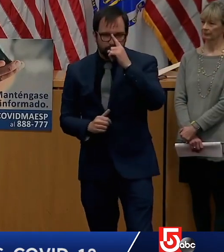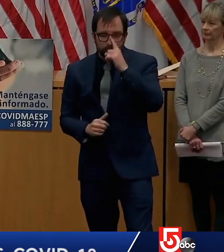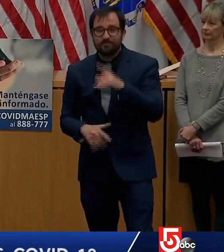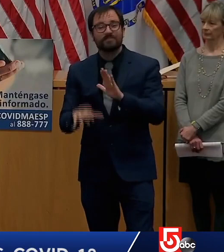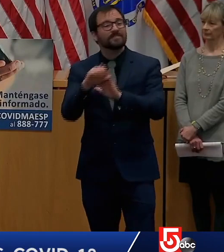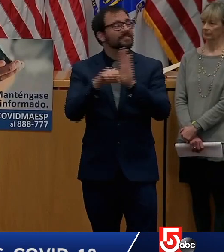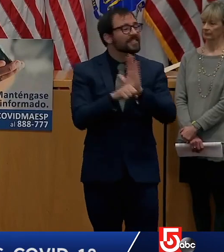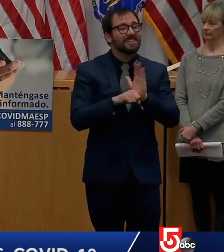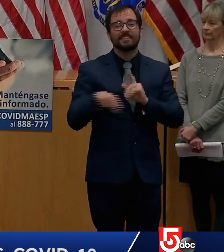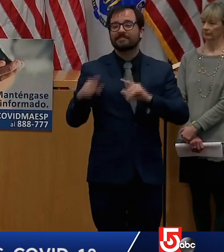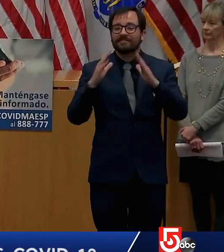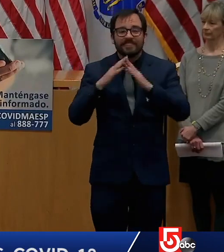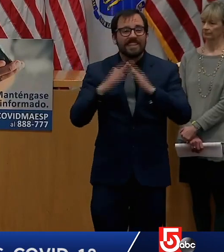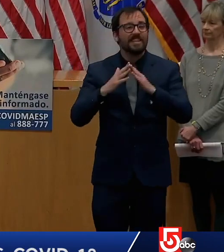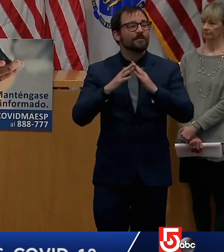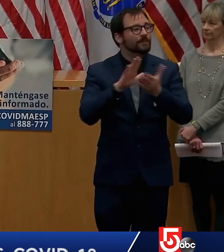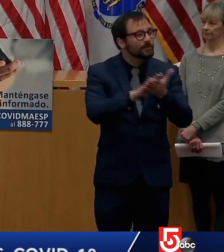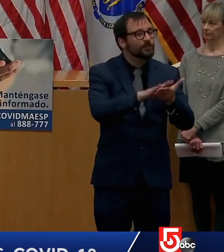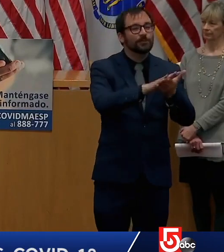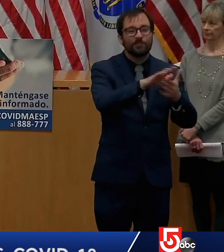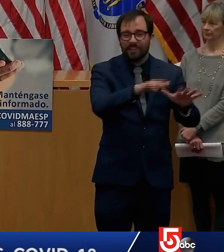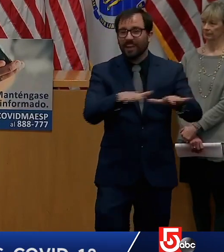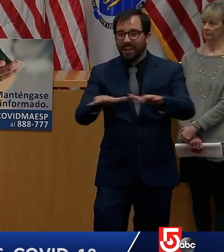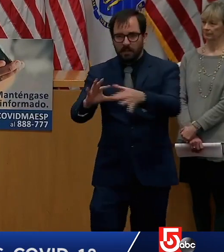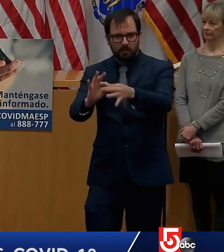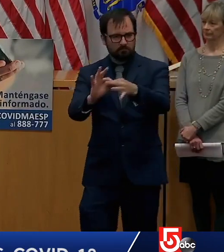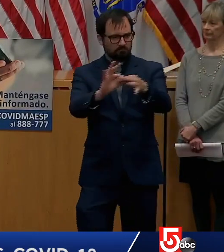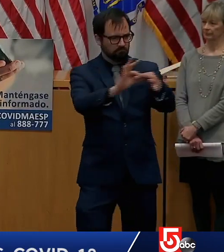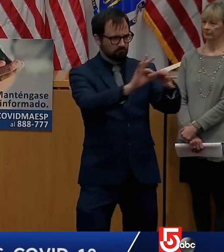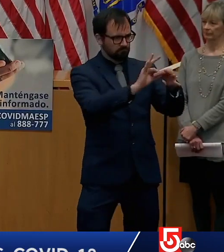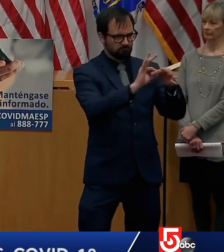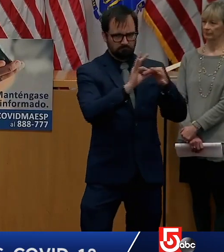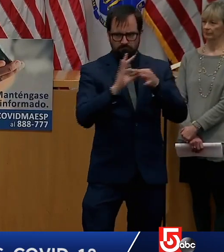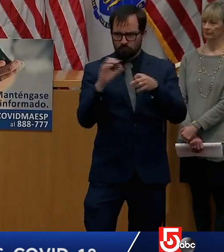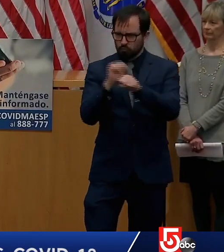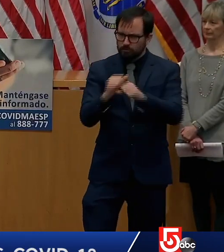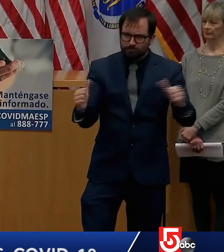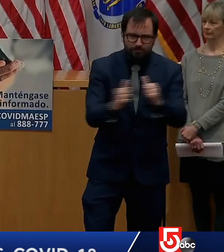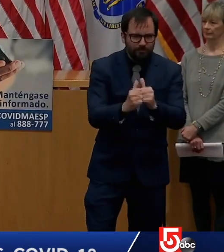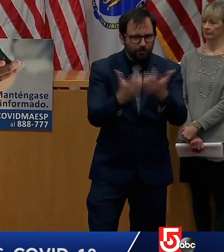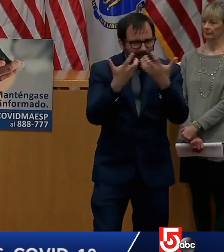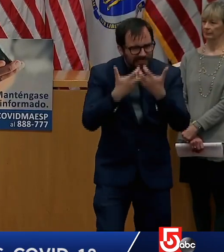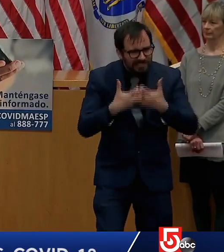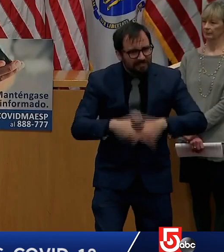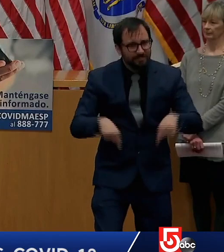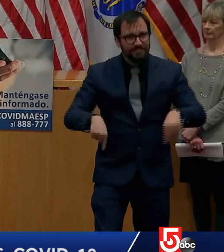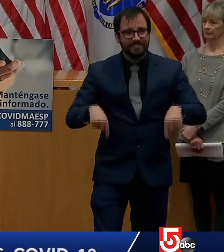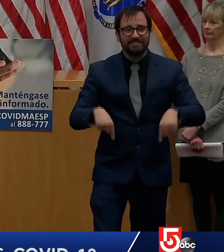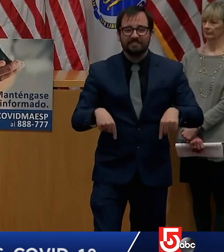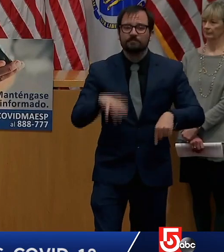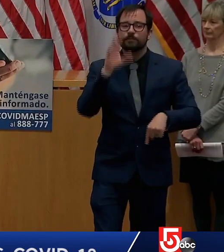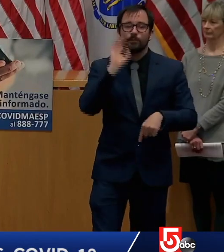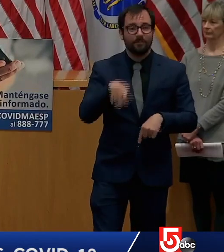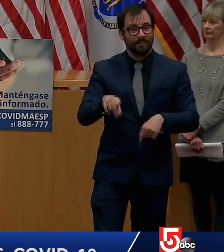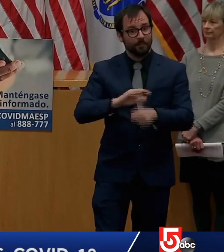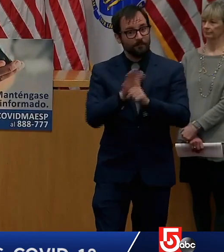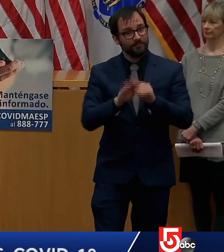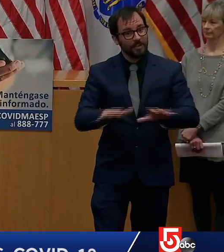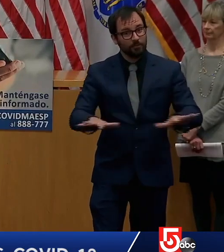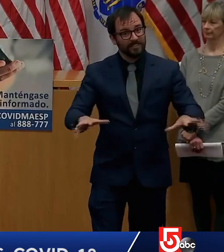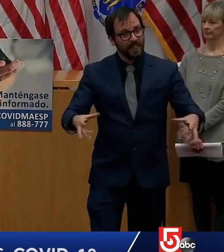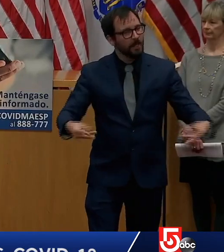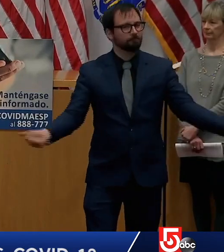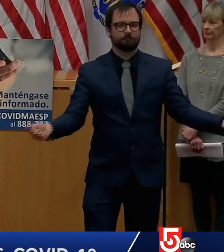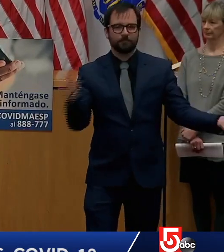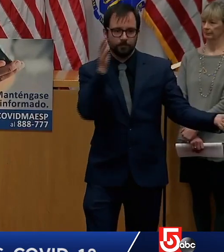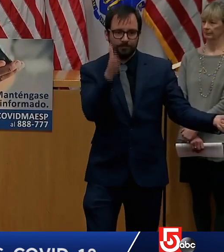get get through but beyond getting through i think it's a really important moment for us to recognize that while learning